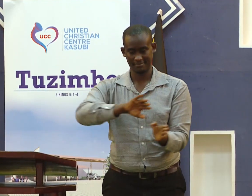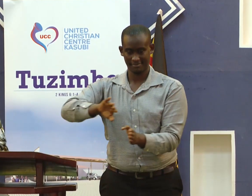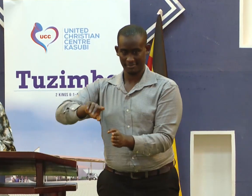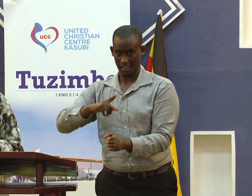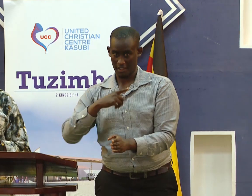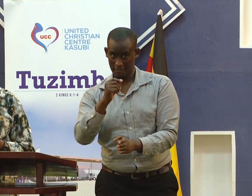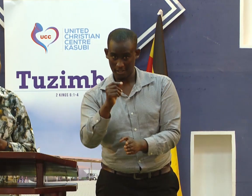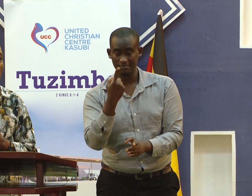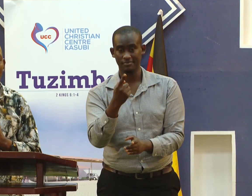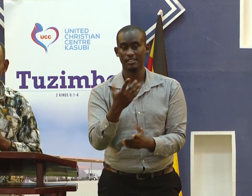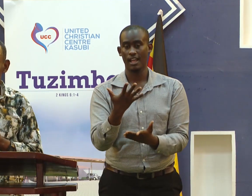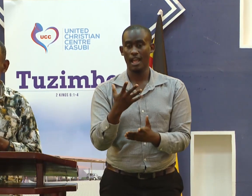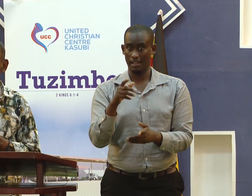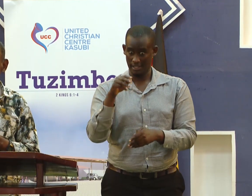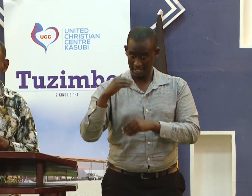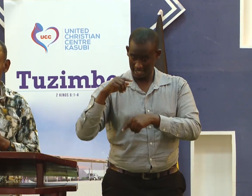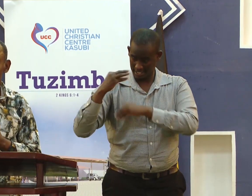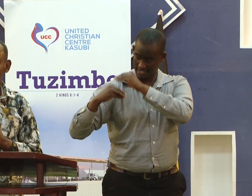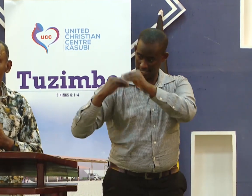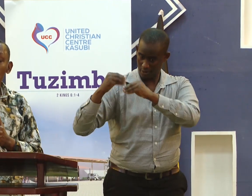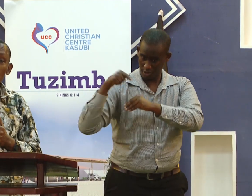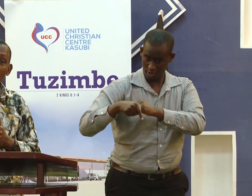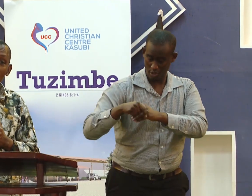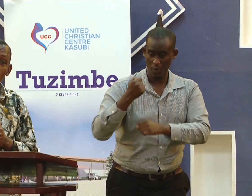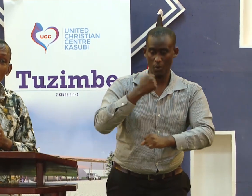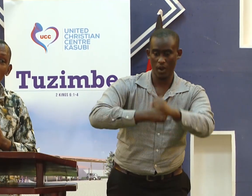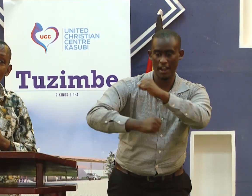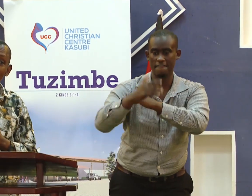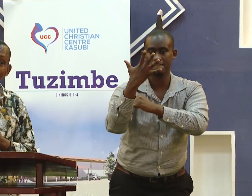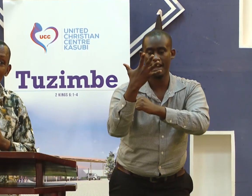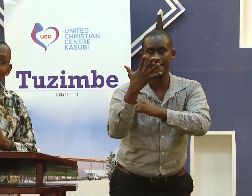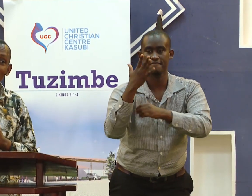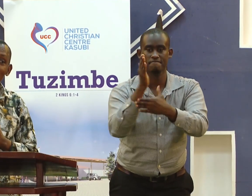But go to the five that work in the five-fold ministry where we operate.